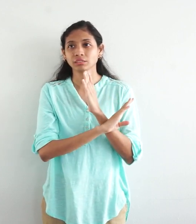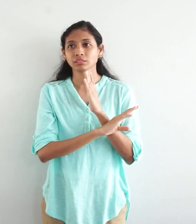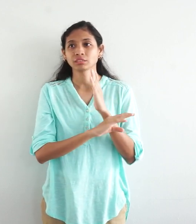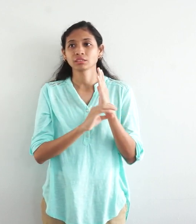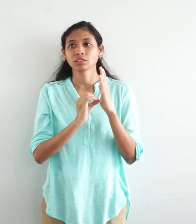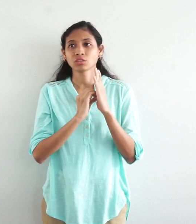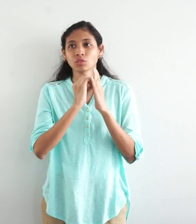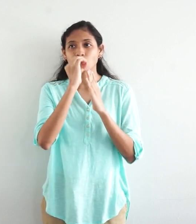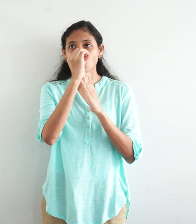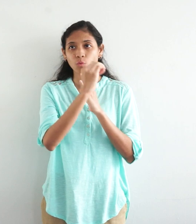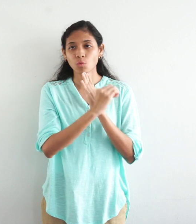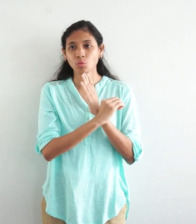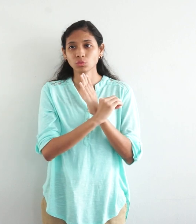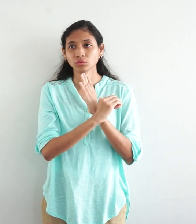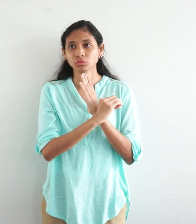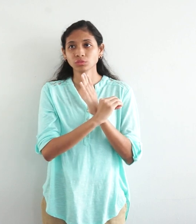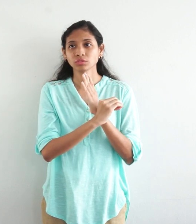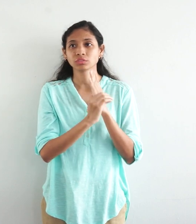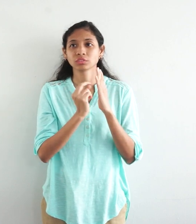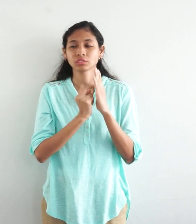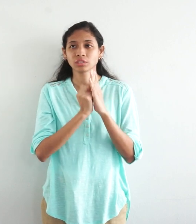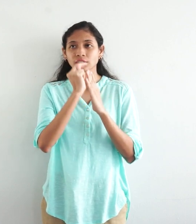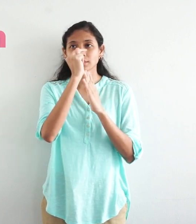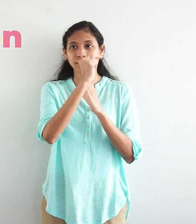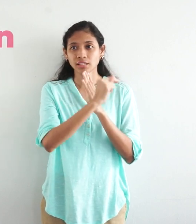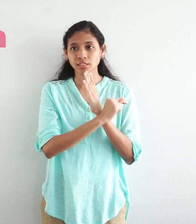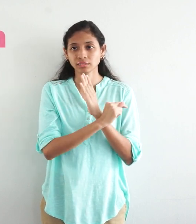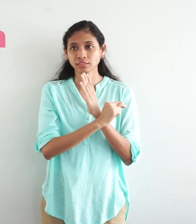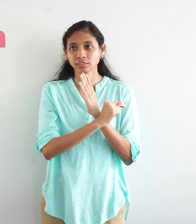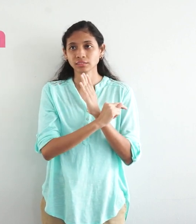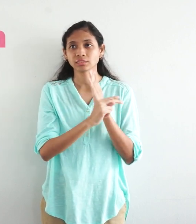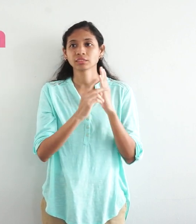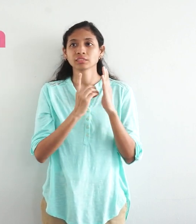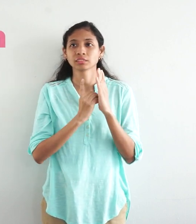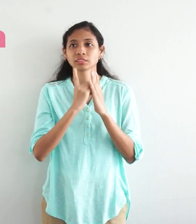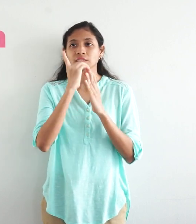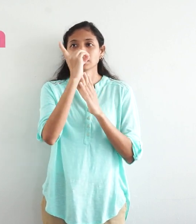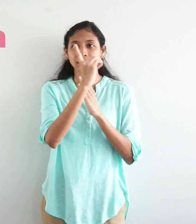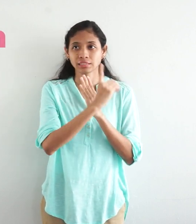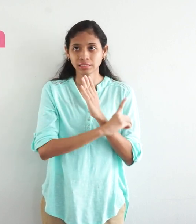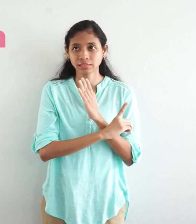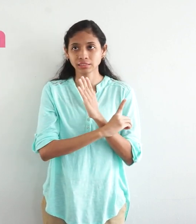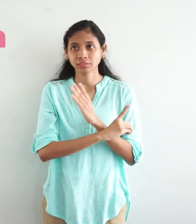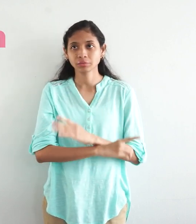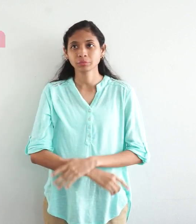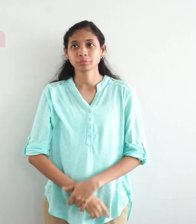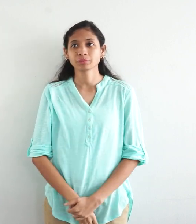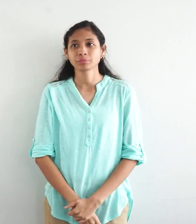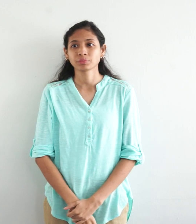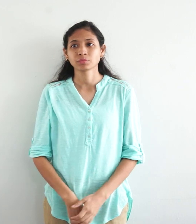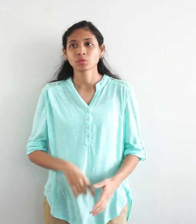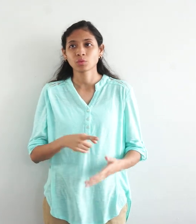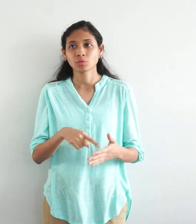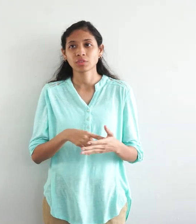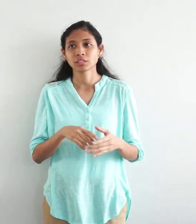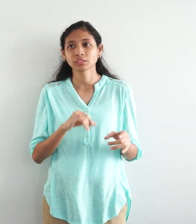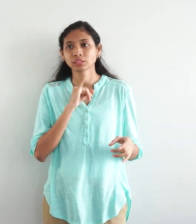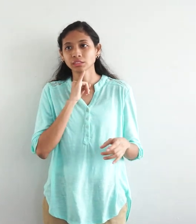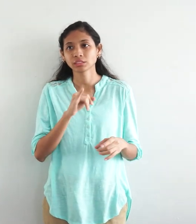October, November, December. This is